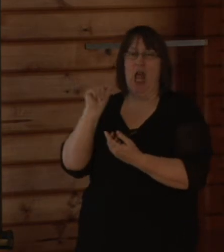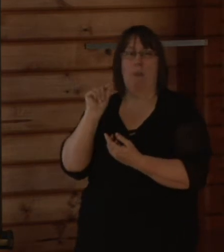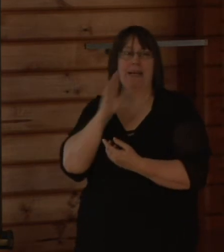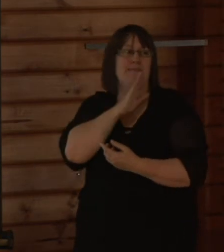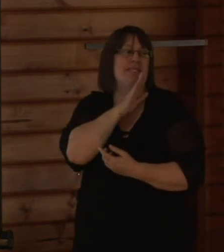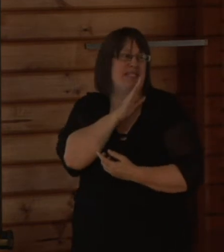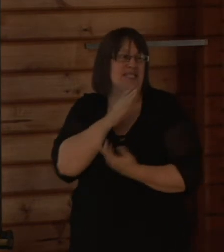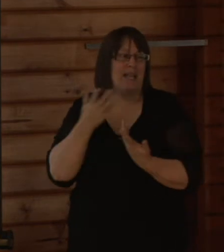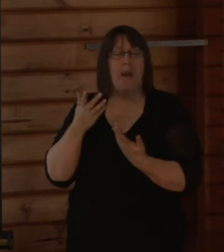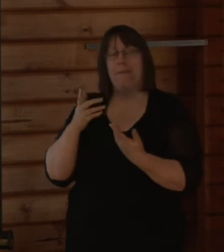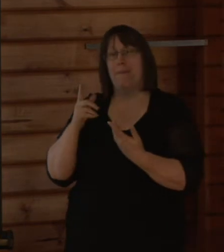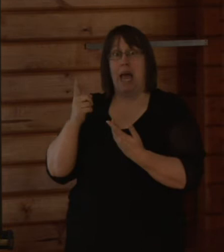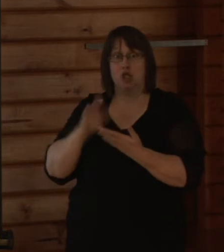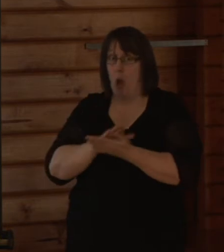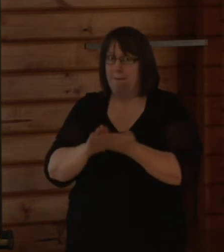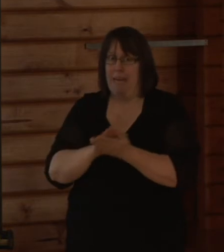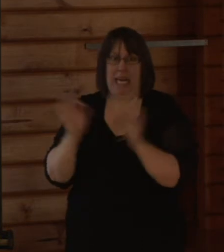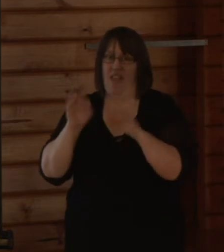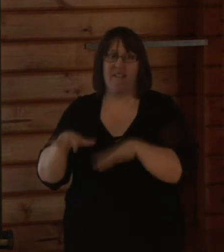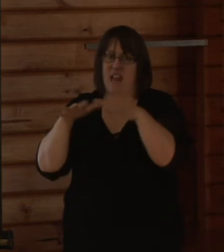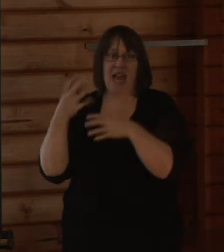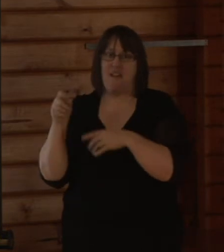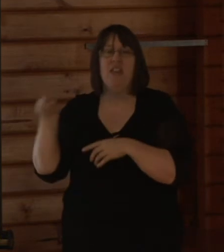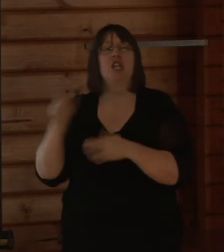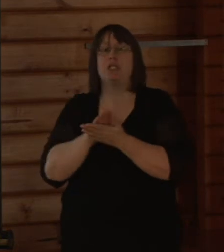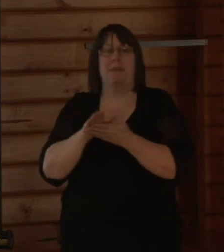doesn't mean that the flooding didn't occur, it just wasn't recorded.